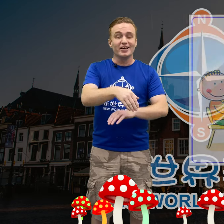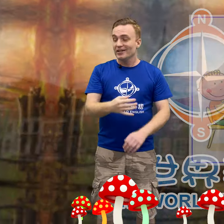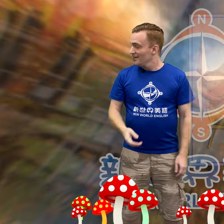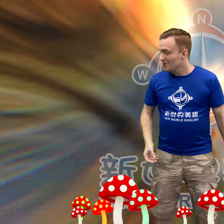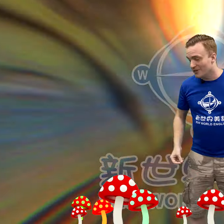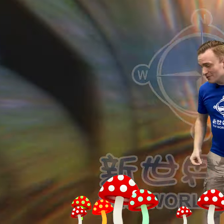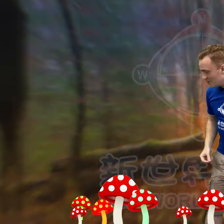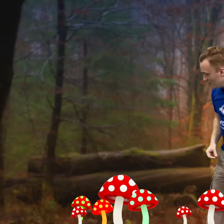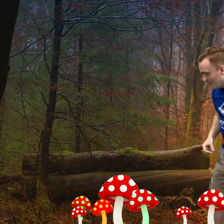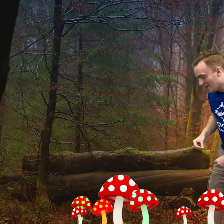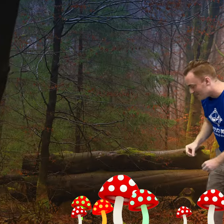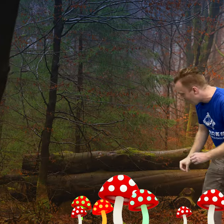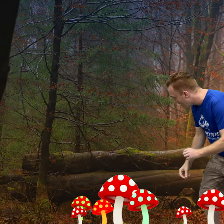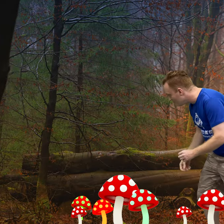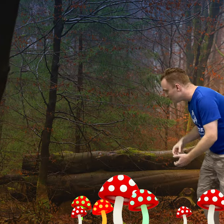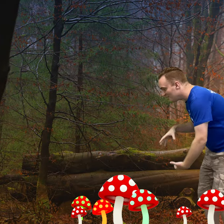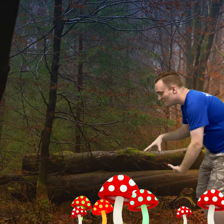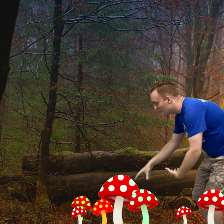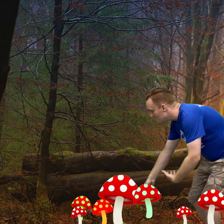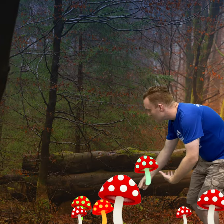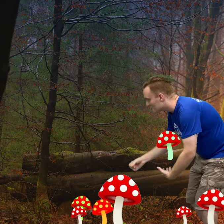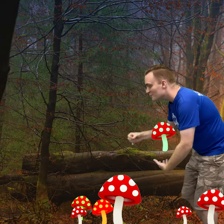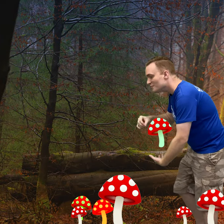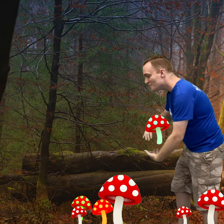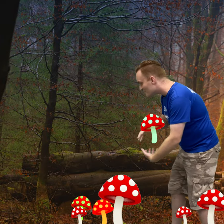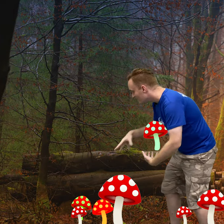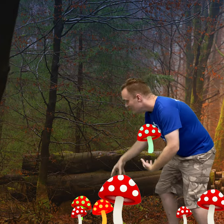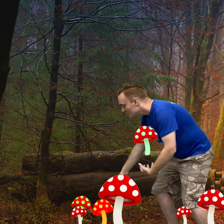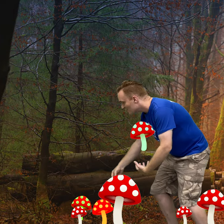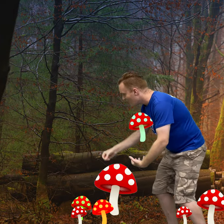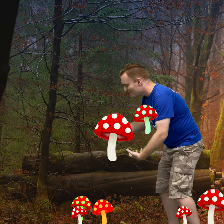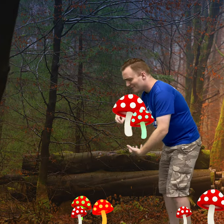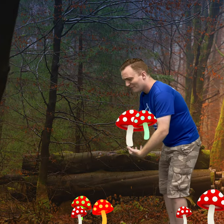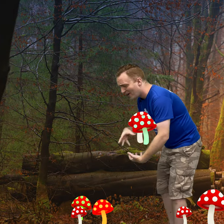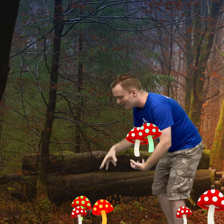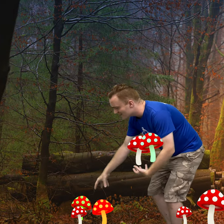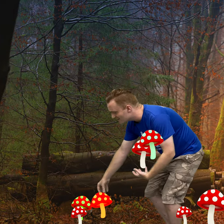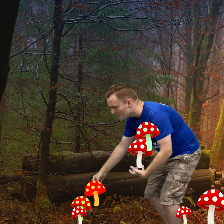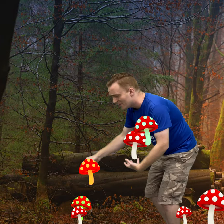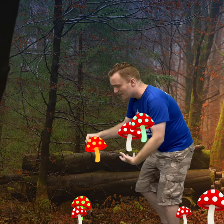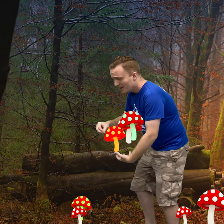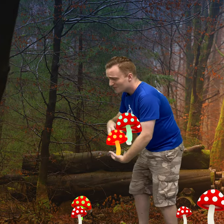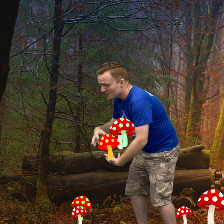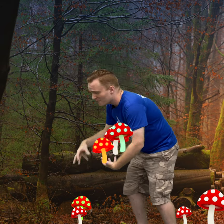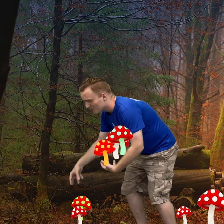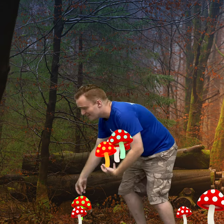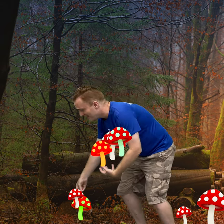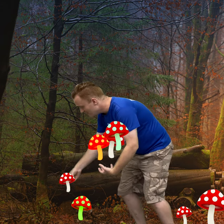So, there she would be. Out looking for mushrooms. Trying to find something just for dinner.